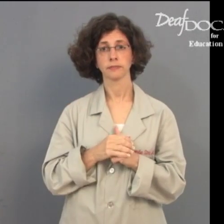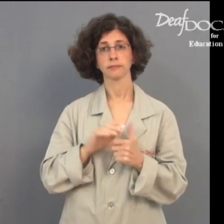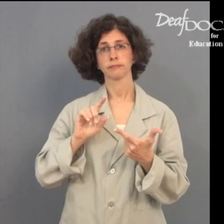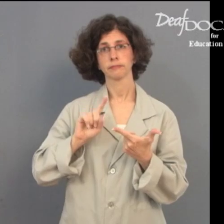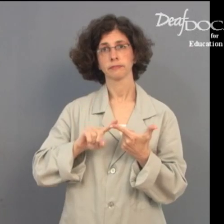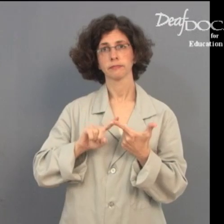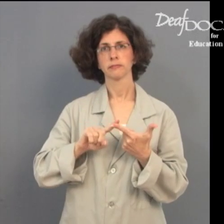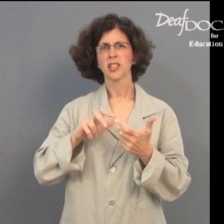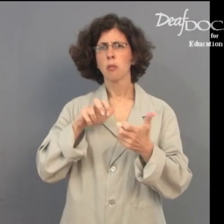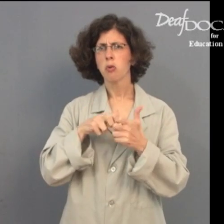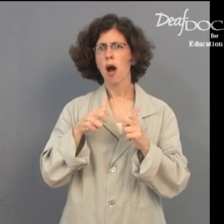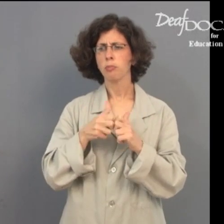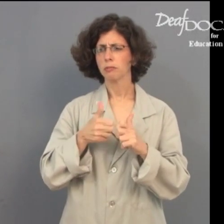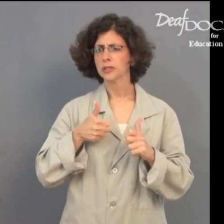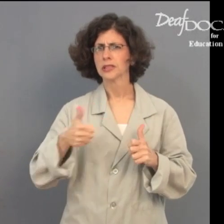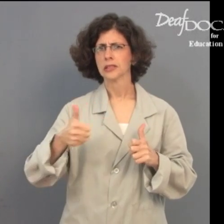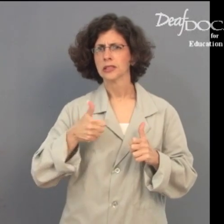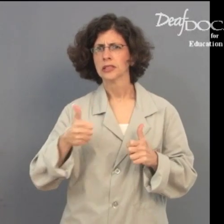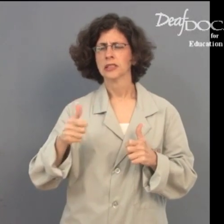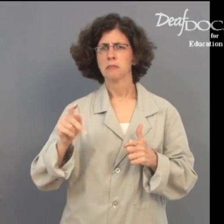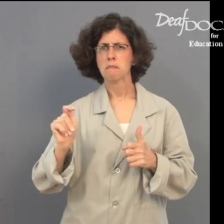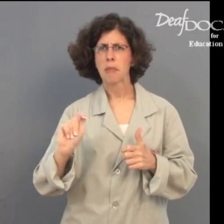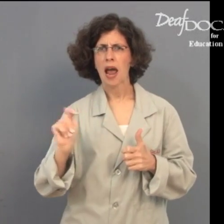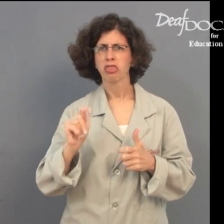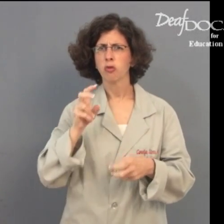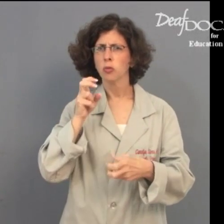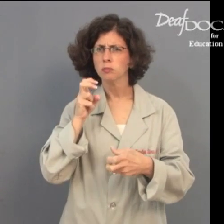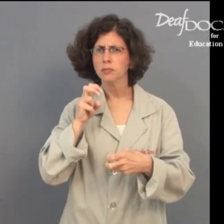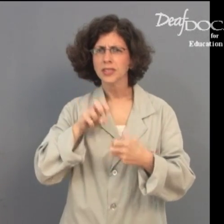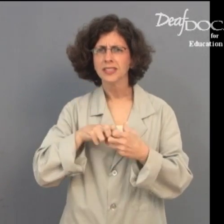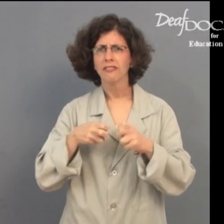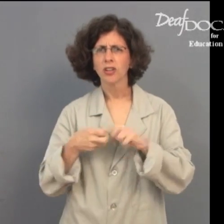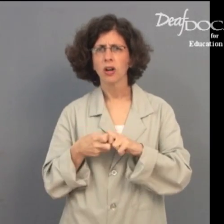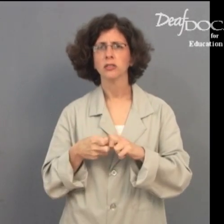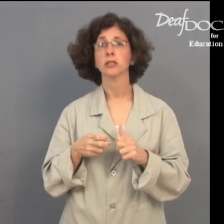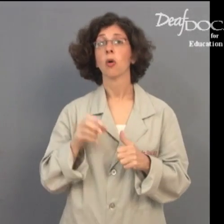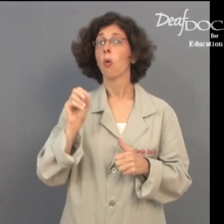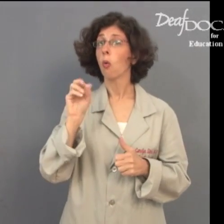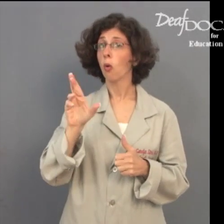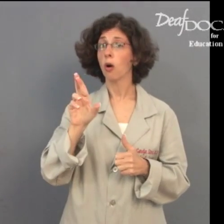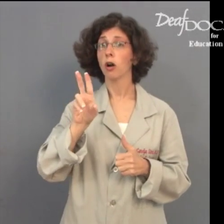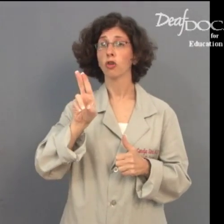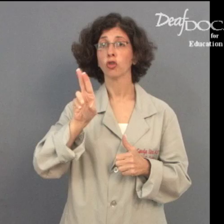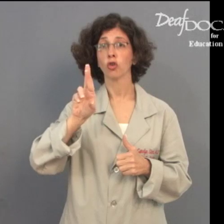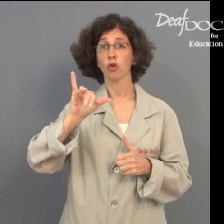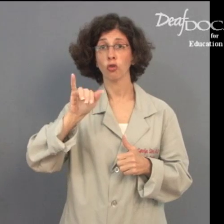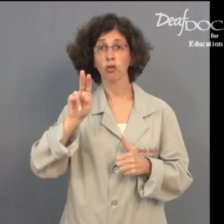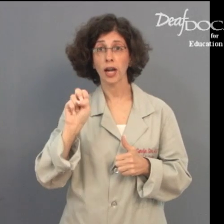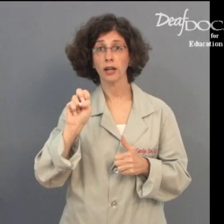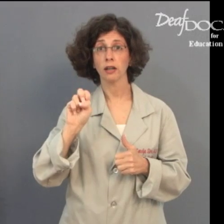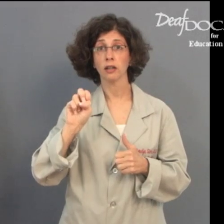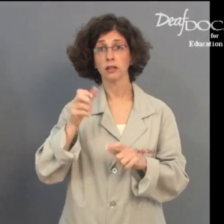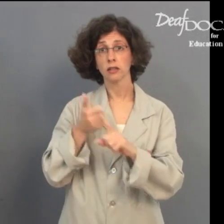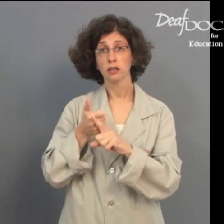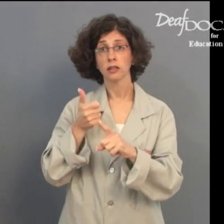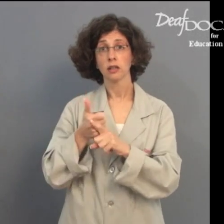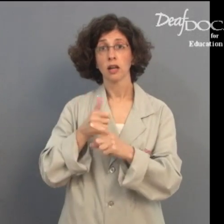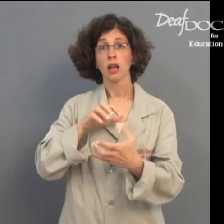Either difficulty with going to the bathroom or you notice your urine is